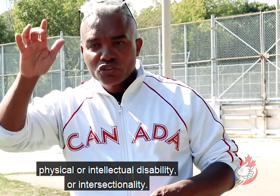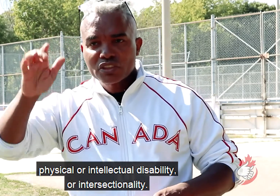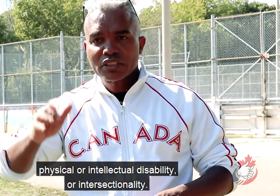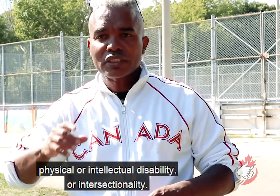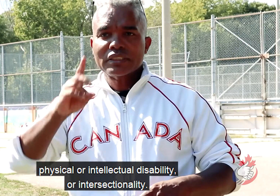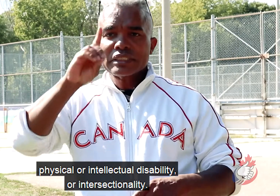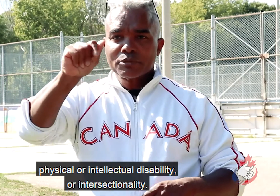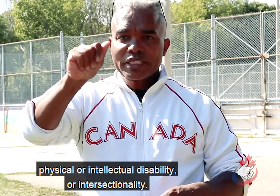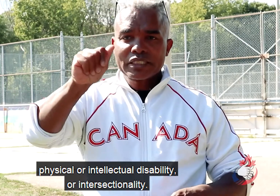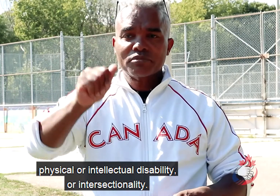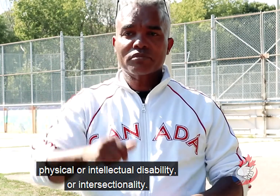or intersectionality.